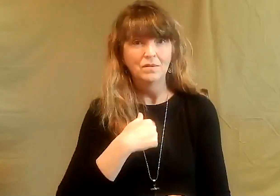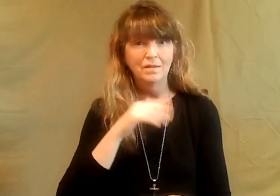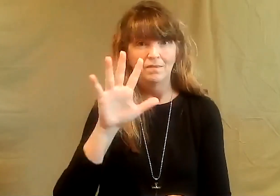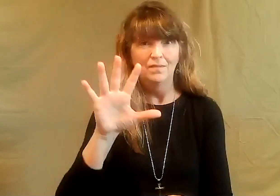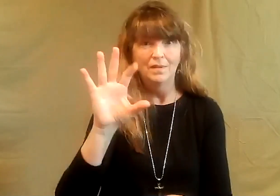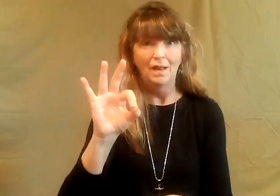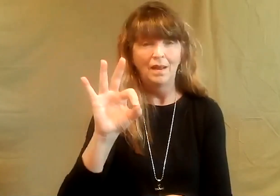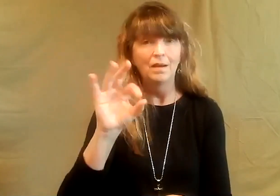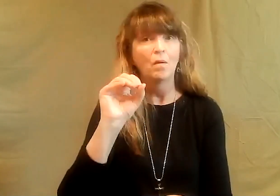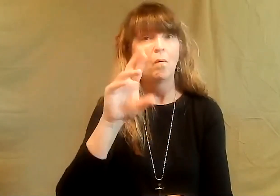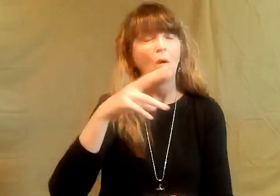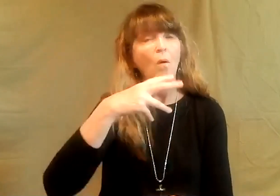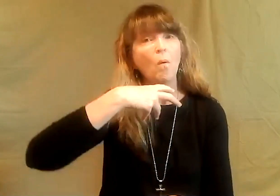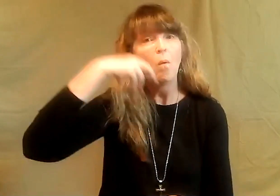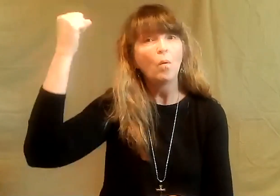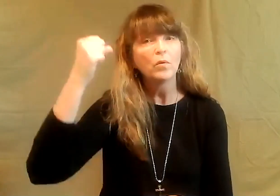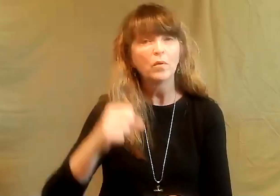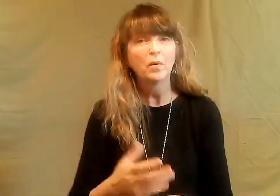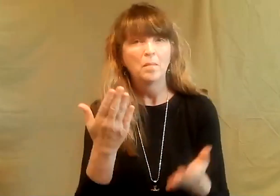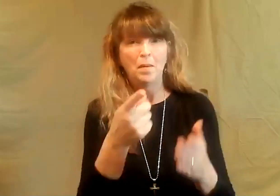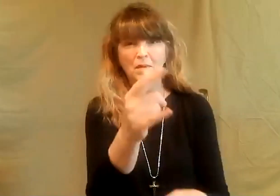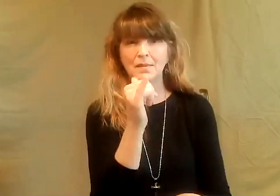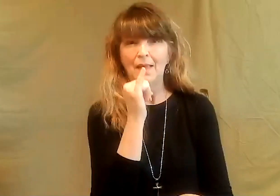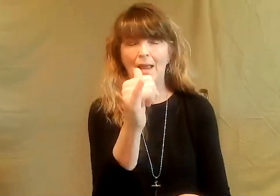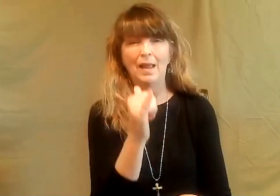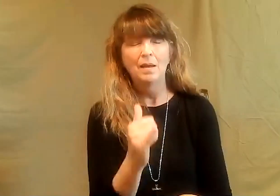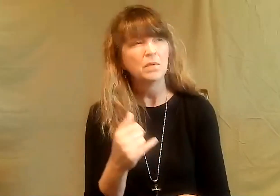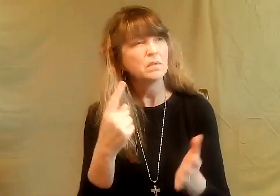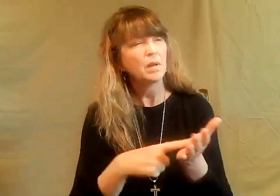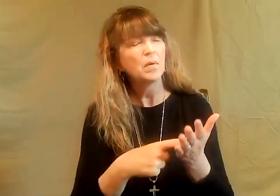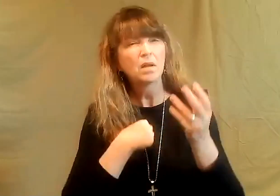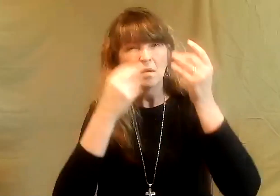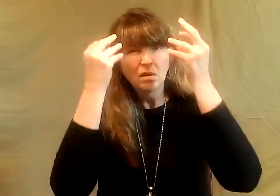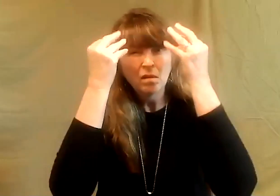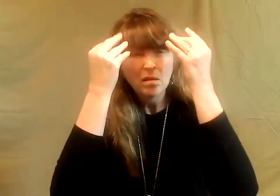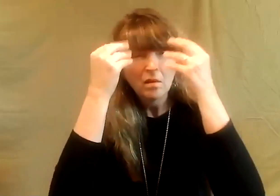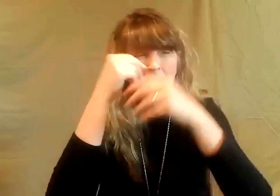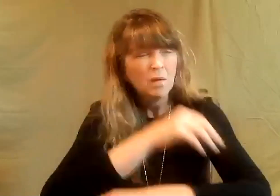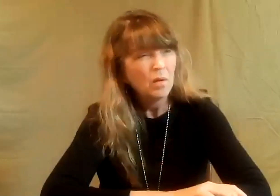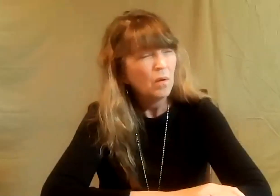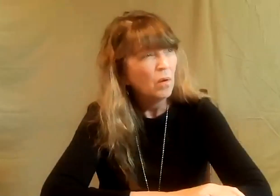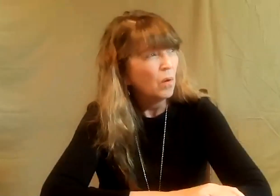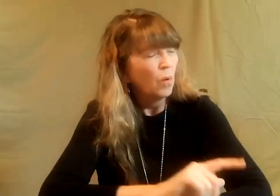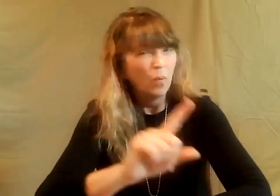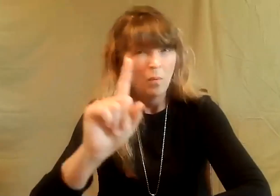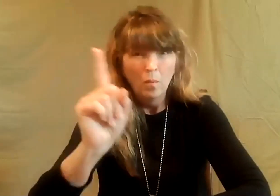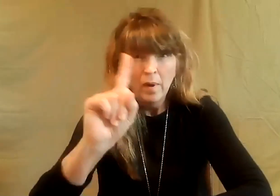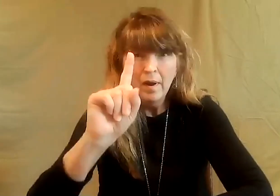if you're at the same age as i am i'm 59 or if you're older maybe you're having the same experience sometimes you start to think about